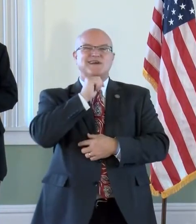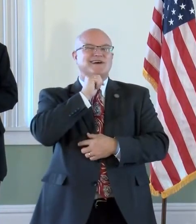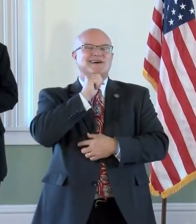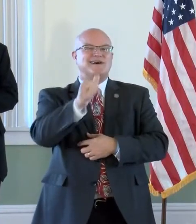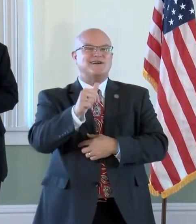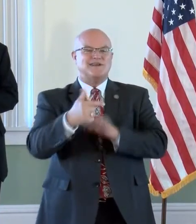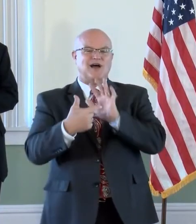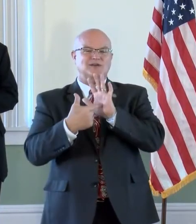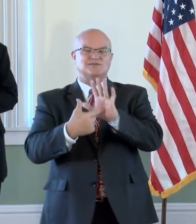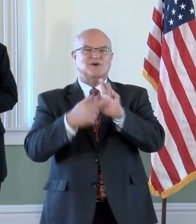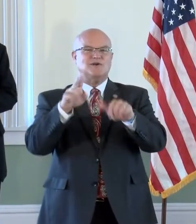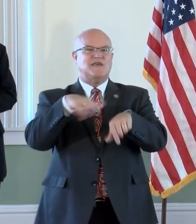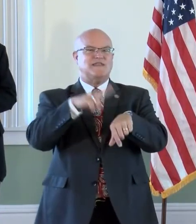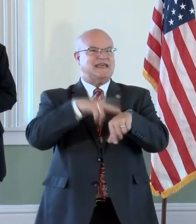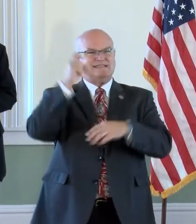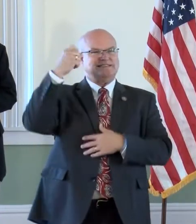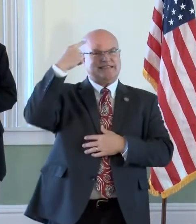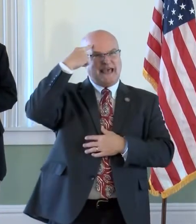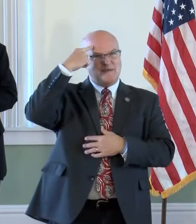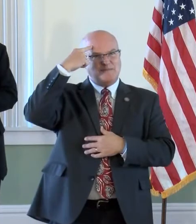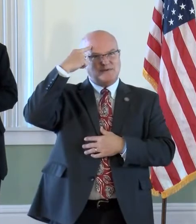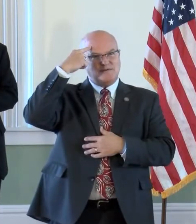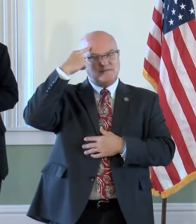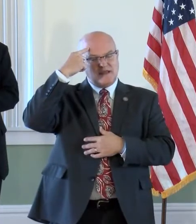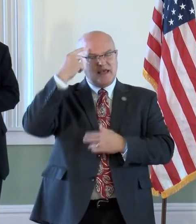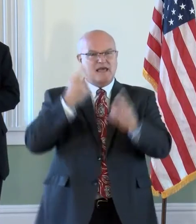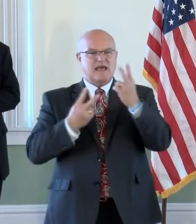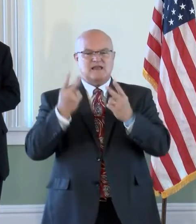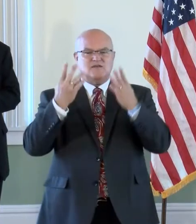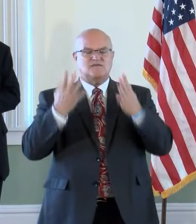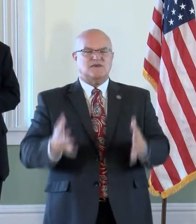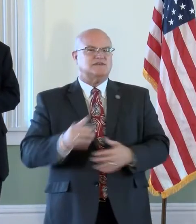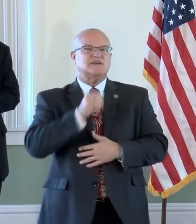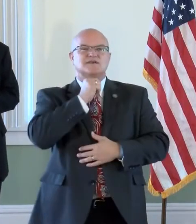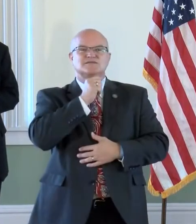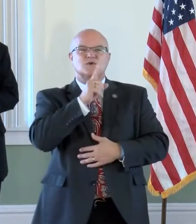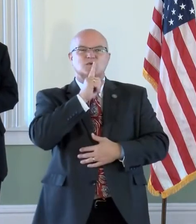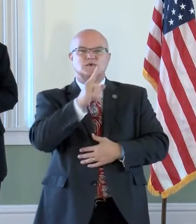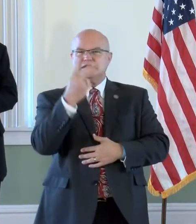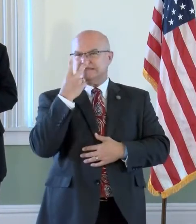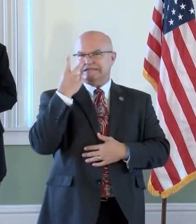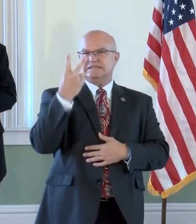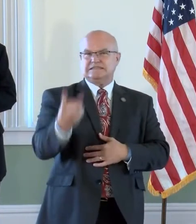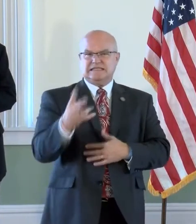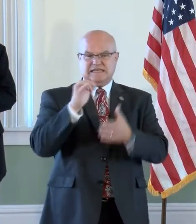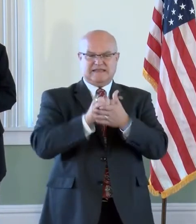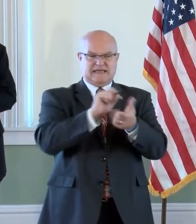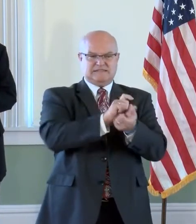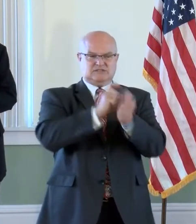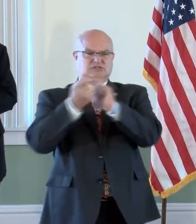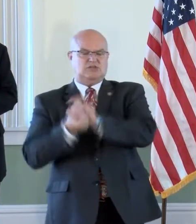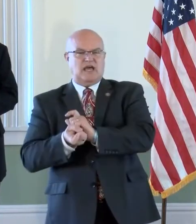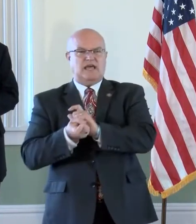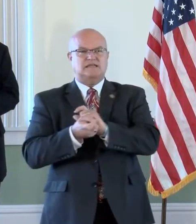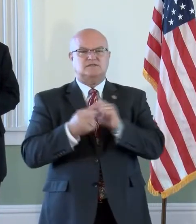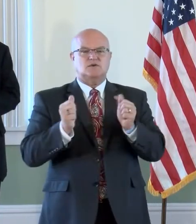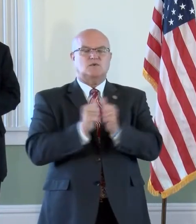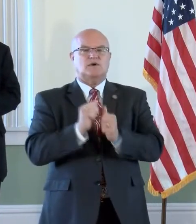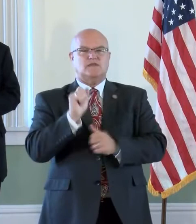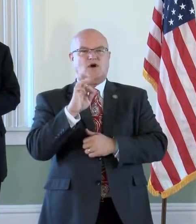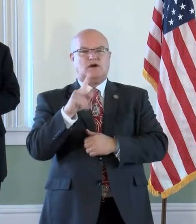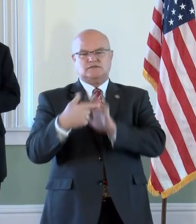in our nation's capital, and our visitors do not get to see that change in our representation